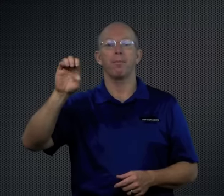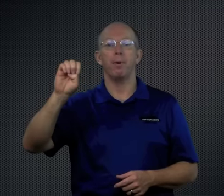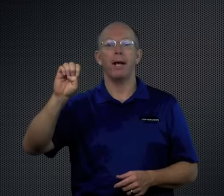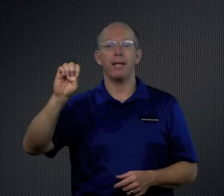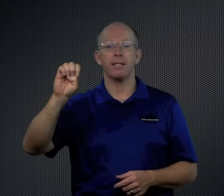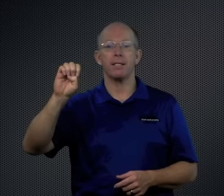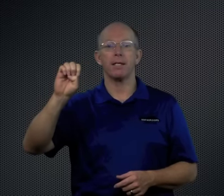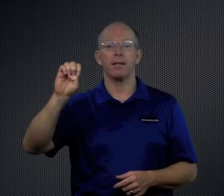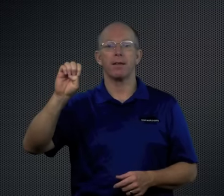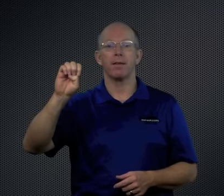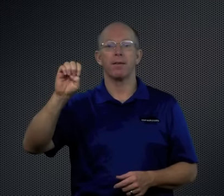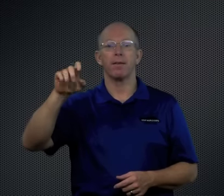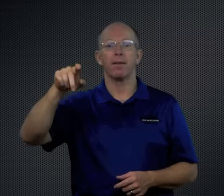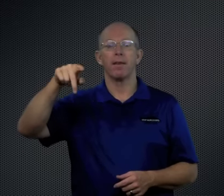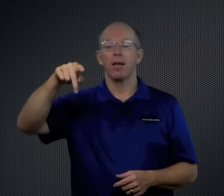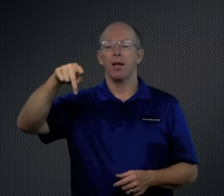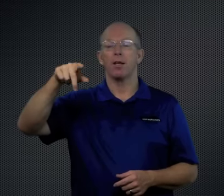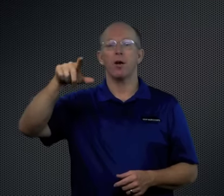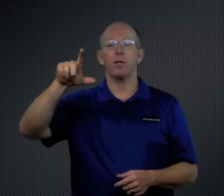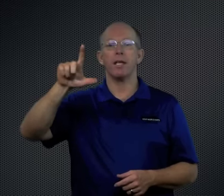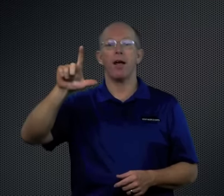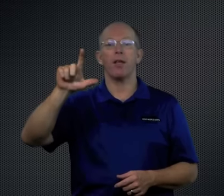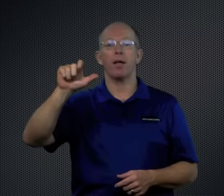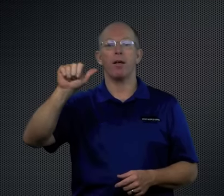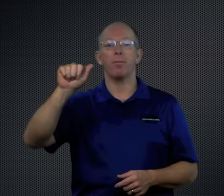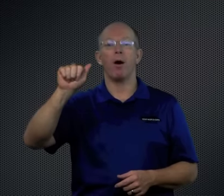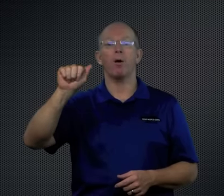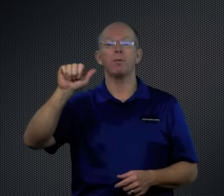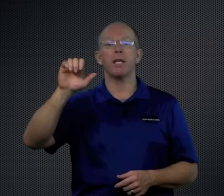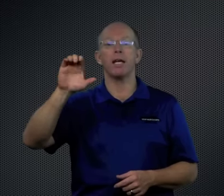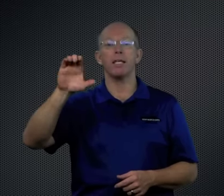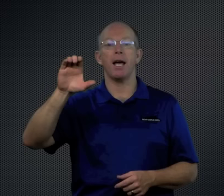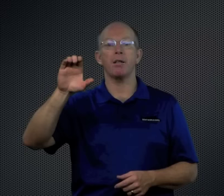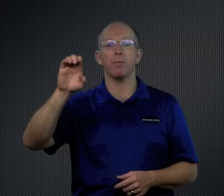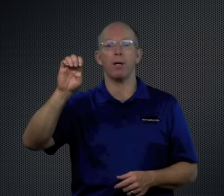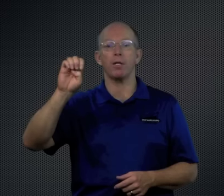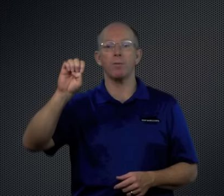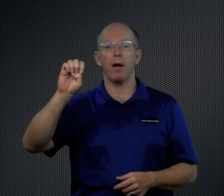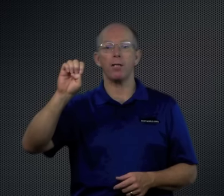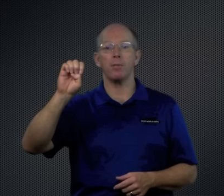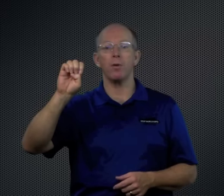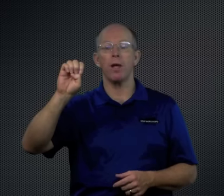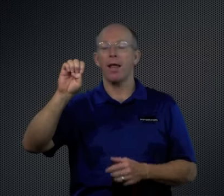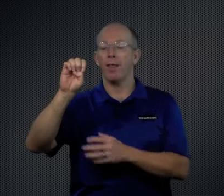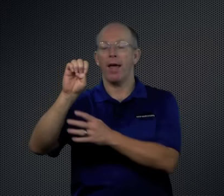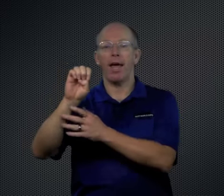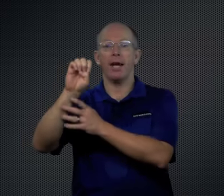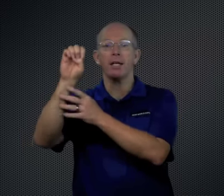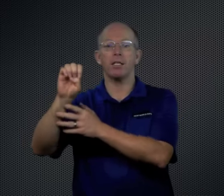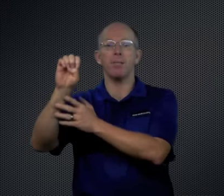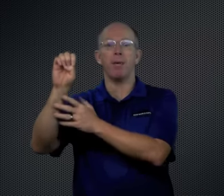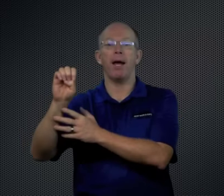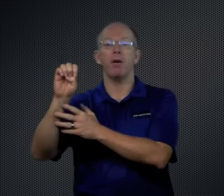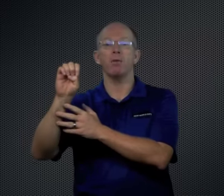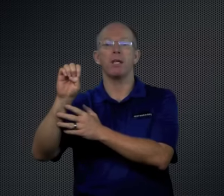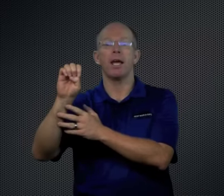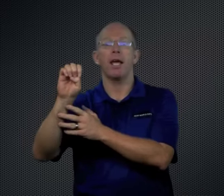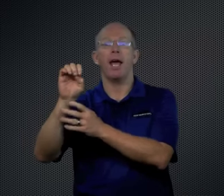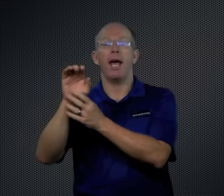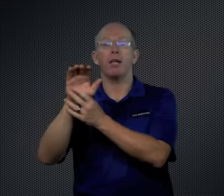PLACE. Notice how the palm stays out as much as possible. The hand doesn't bounce. And